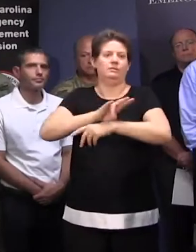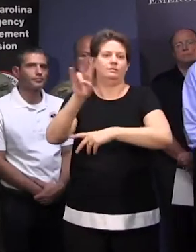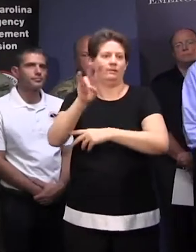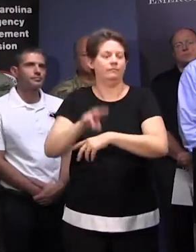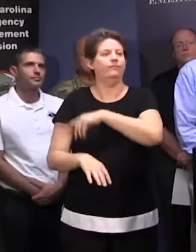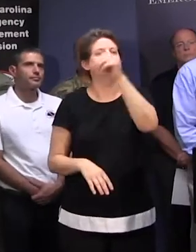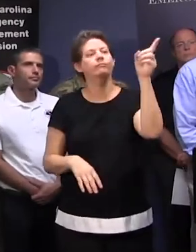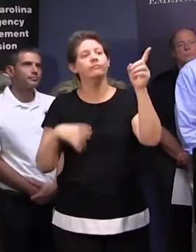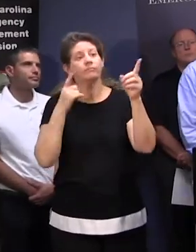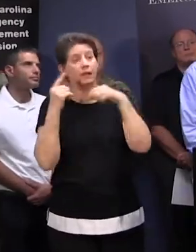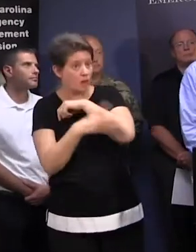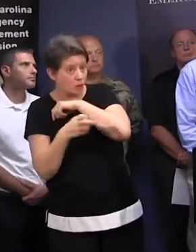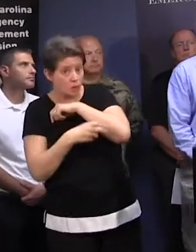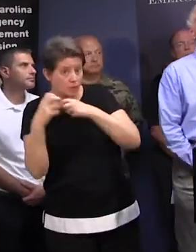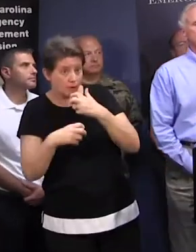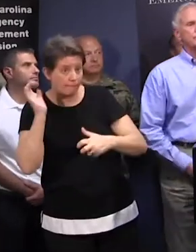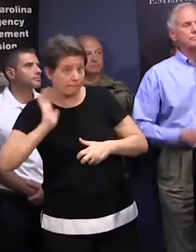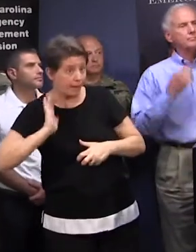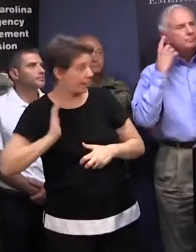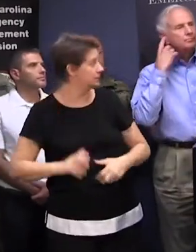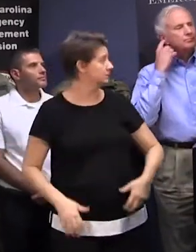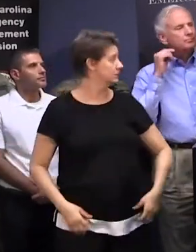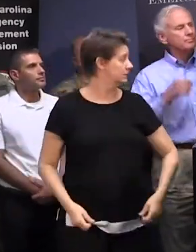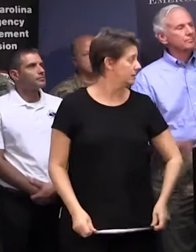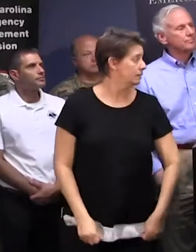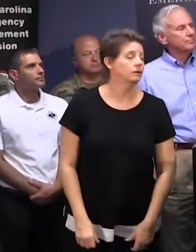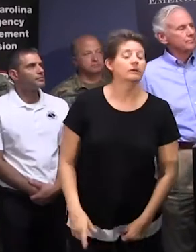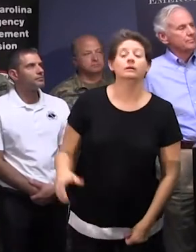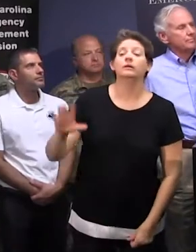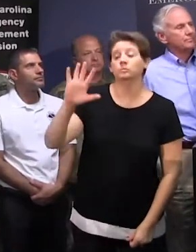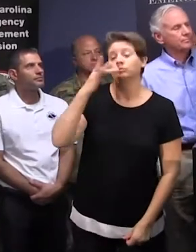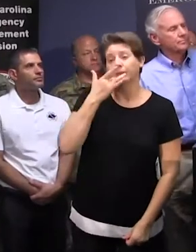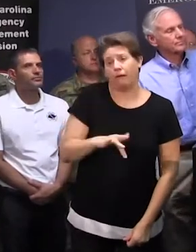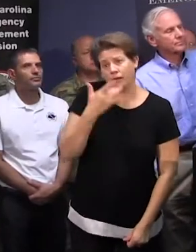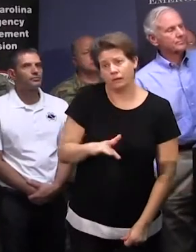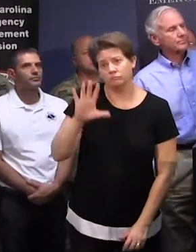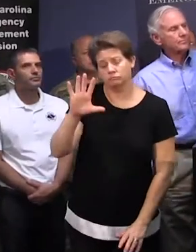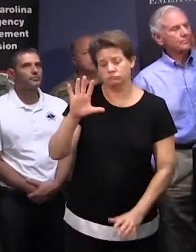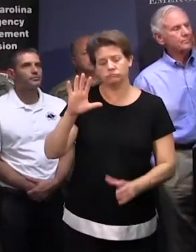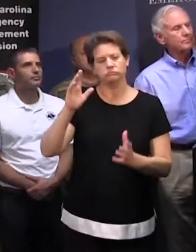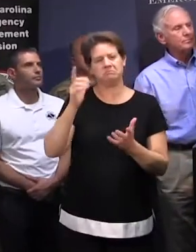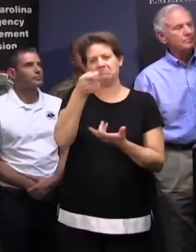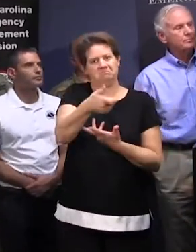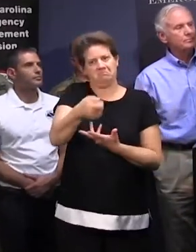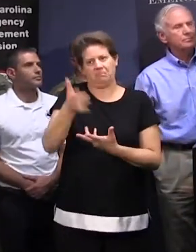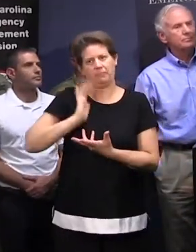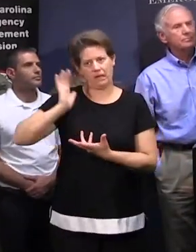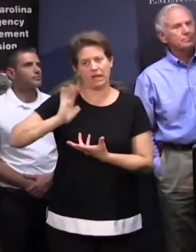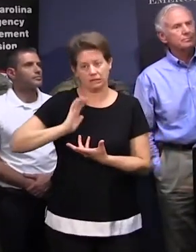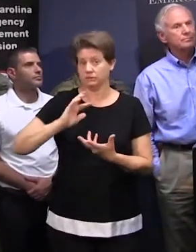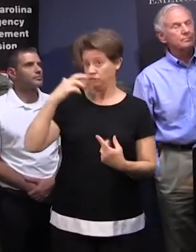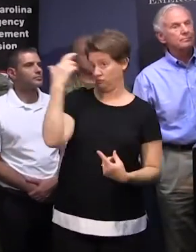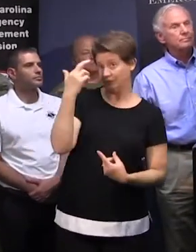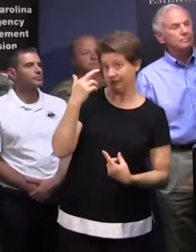Chief, has looting been a problem in the past with these storms? We've been very fortunate. We've had very little of that in the past, and it's